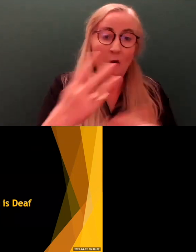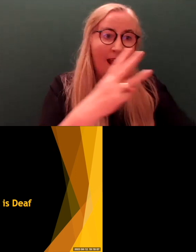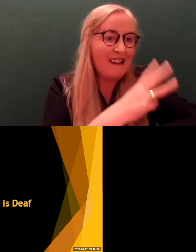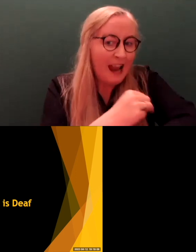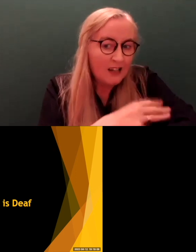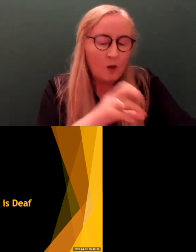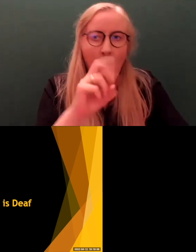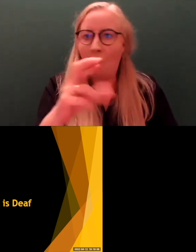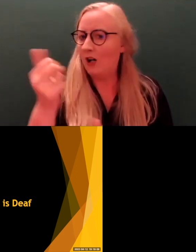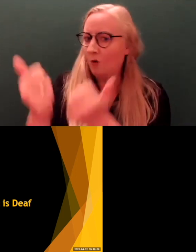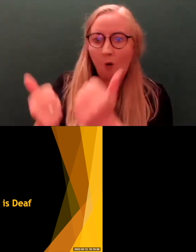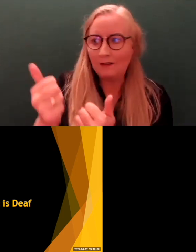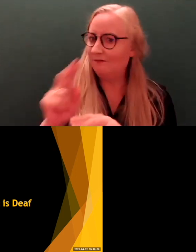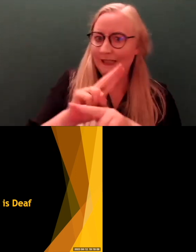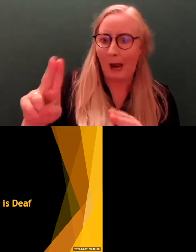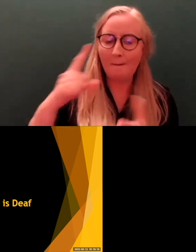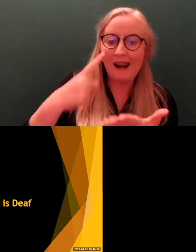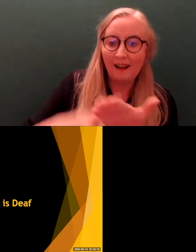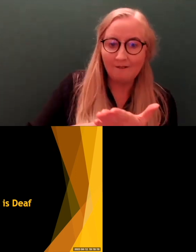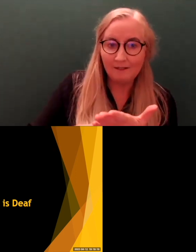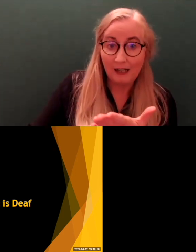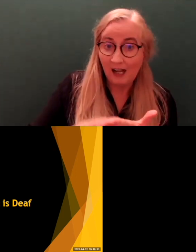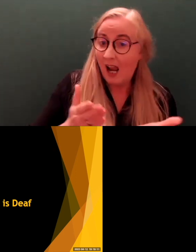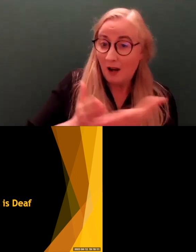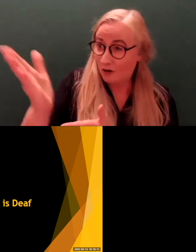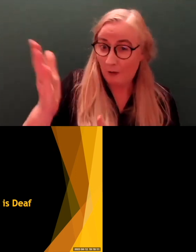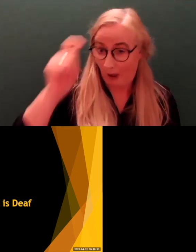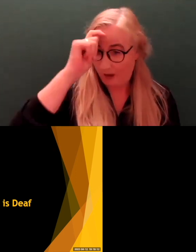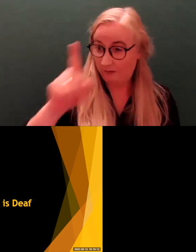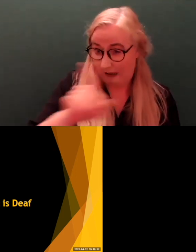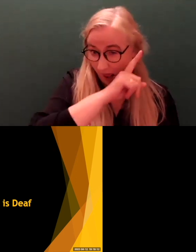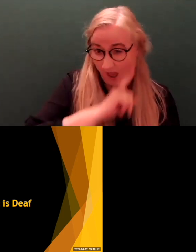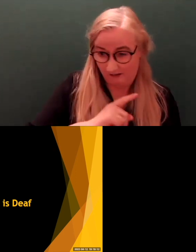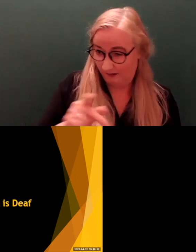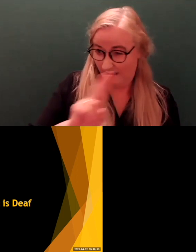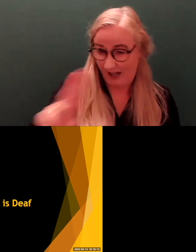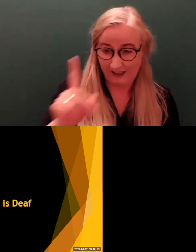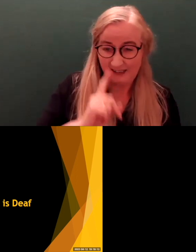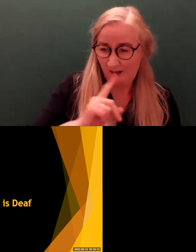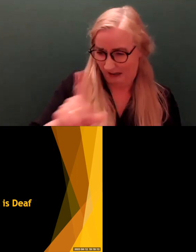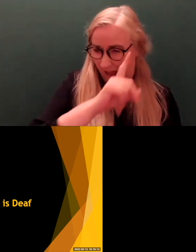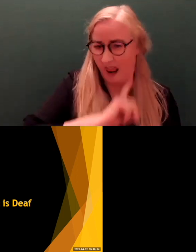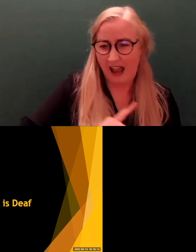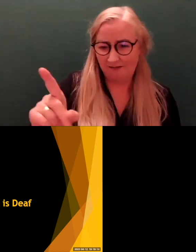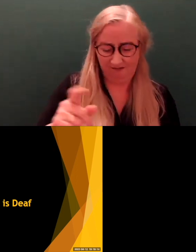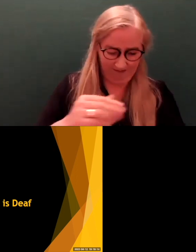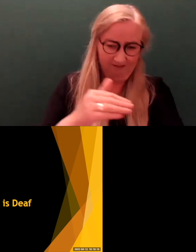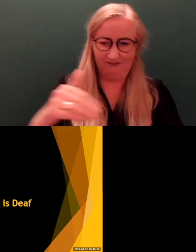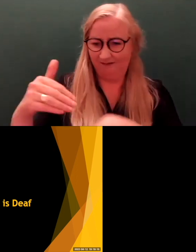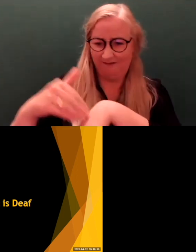it was, immediately thought they were lying and said, oh, you must not be deaf. You must be lying. must be causing trouble. And they reacted then